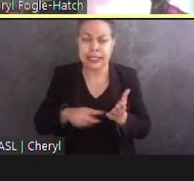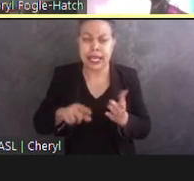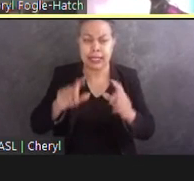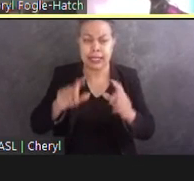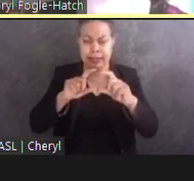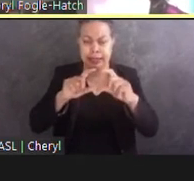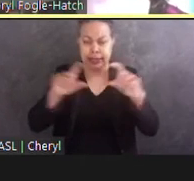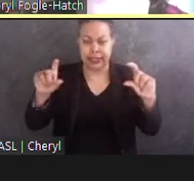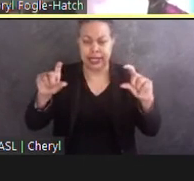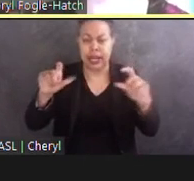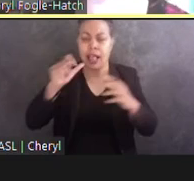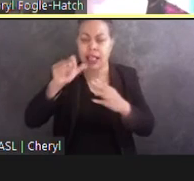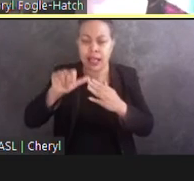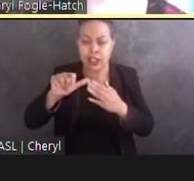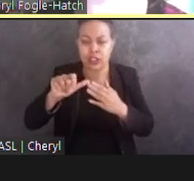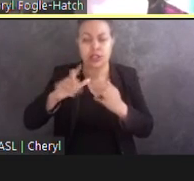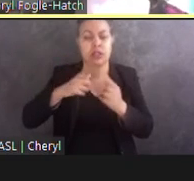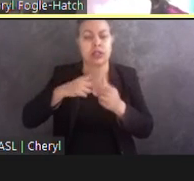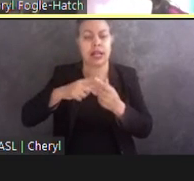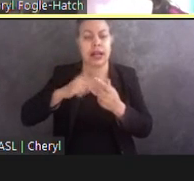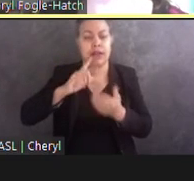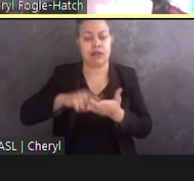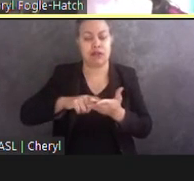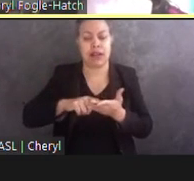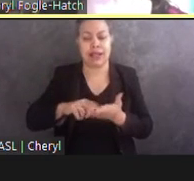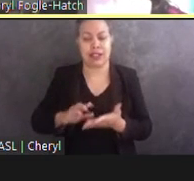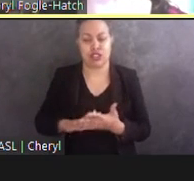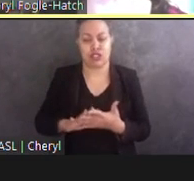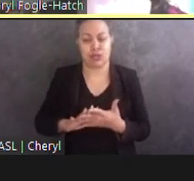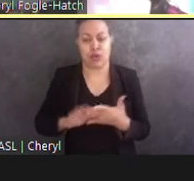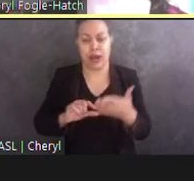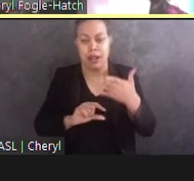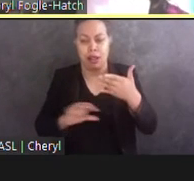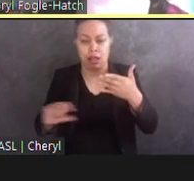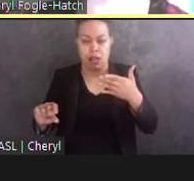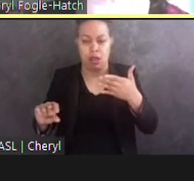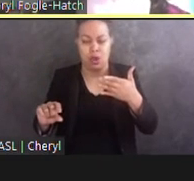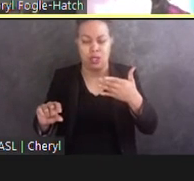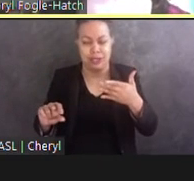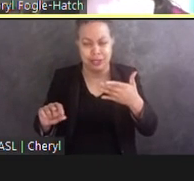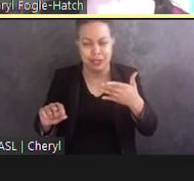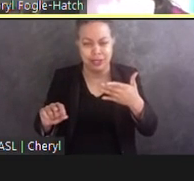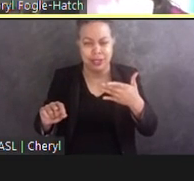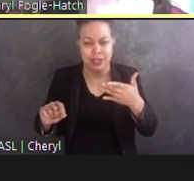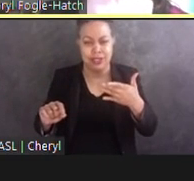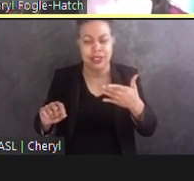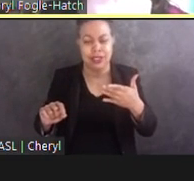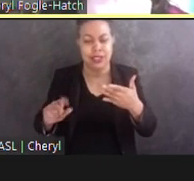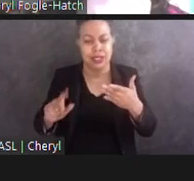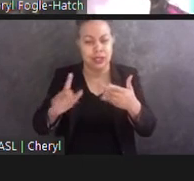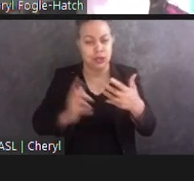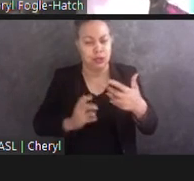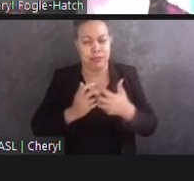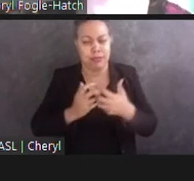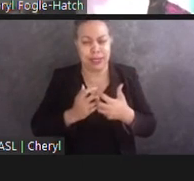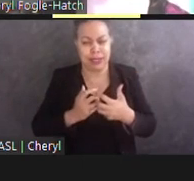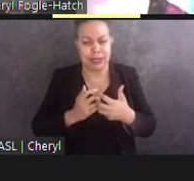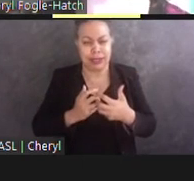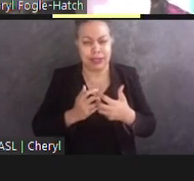then I could recognize the braille dots grouped immediately below as the corresponding letter. There is about